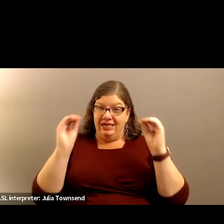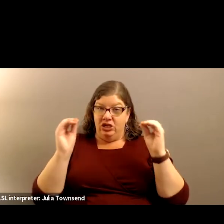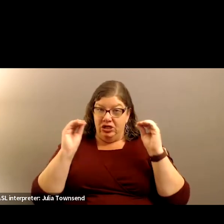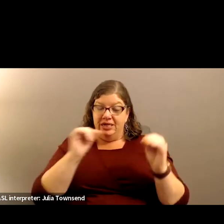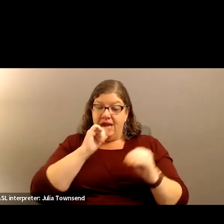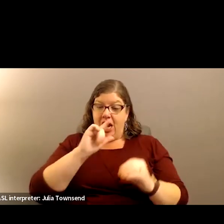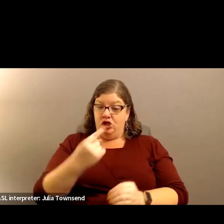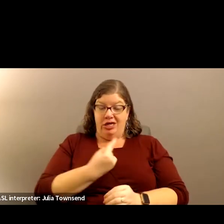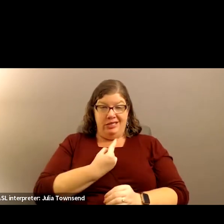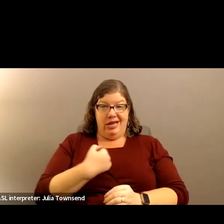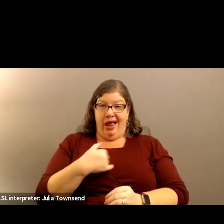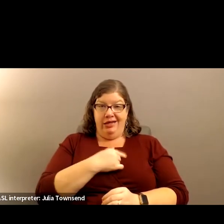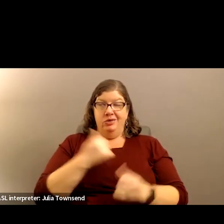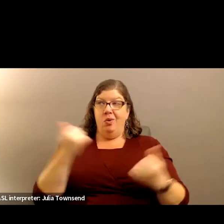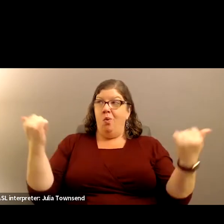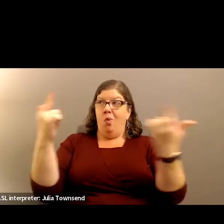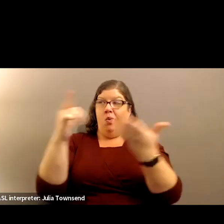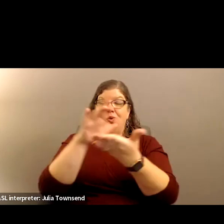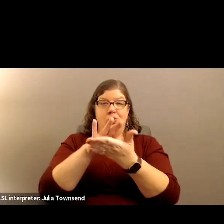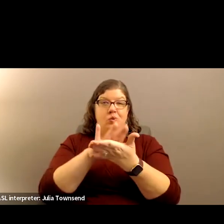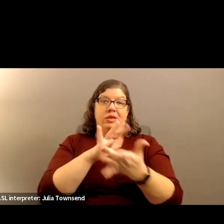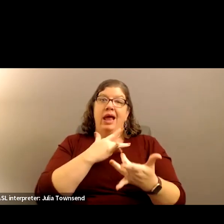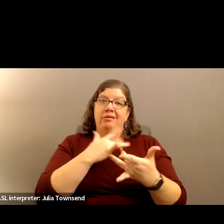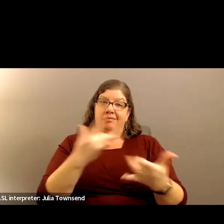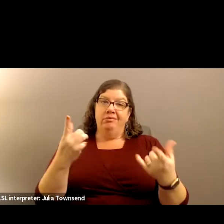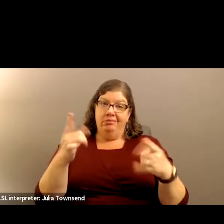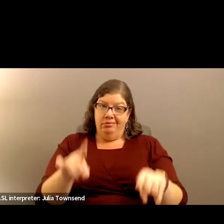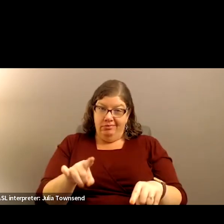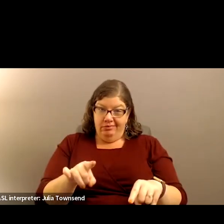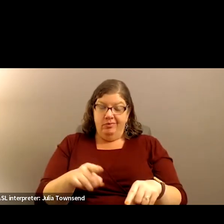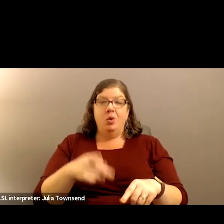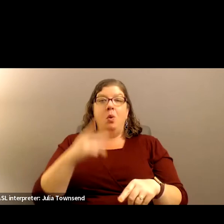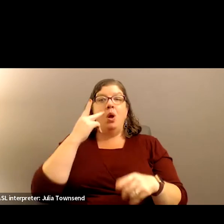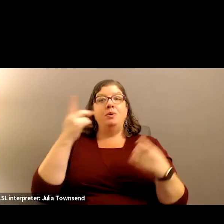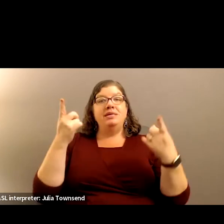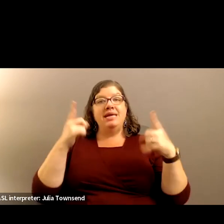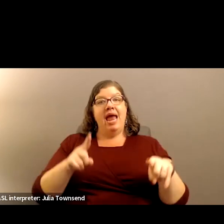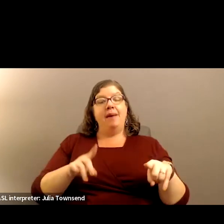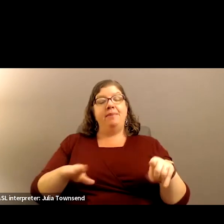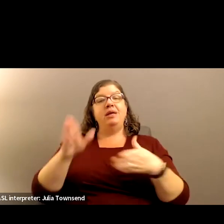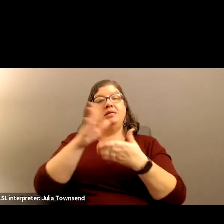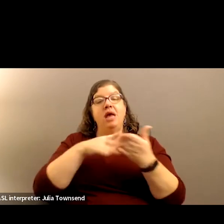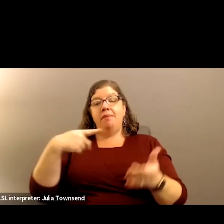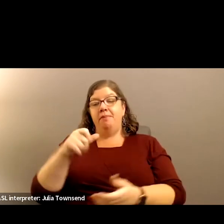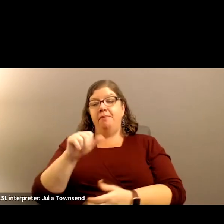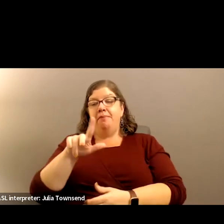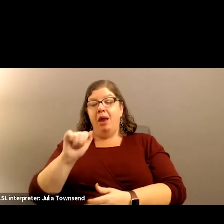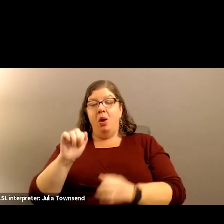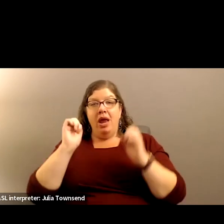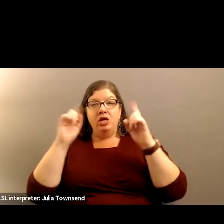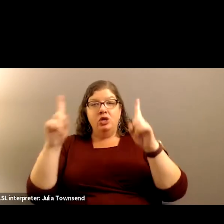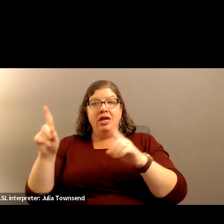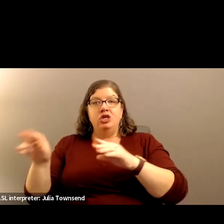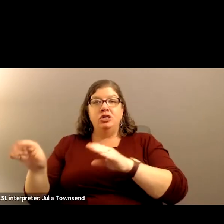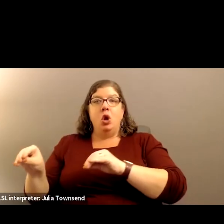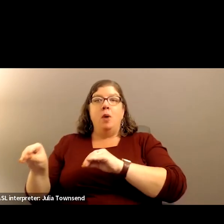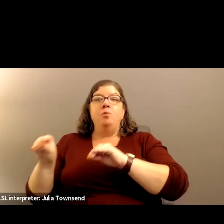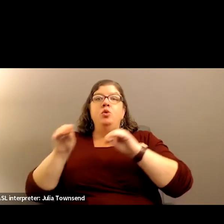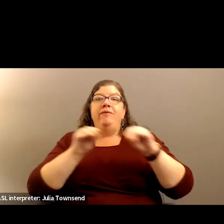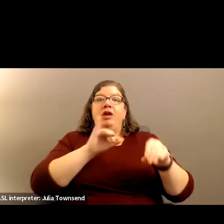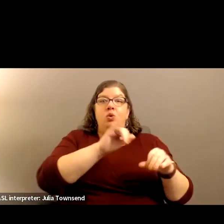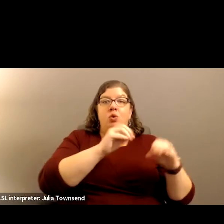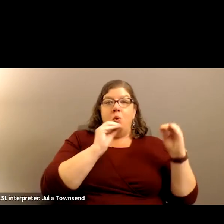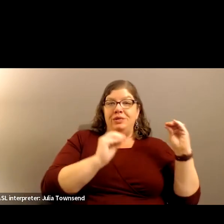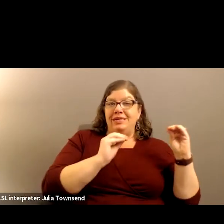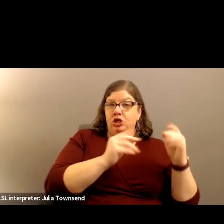in all school districts, that's a trend. What we see happening is some paraeducators moving into those teaching positions.